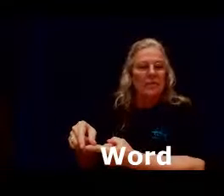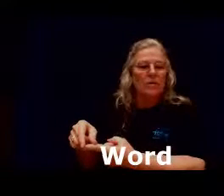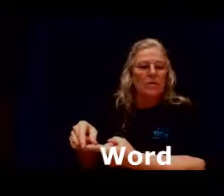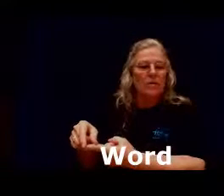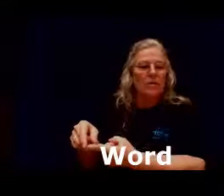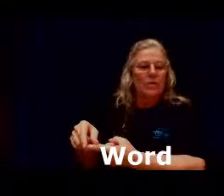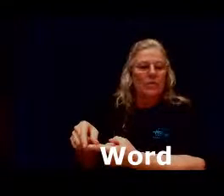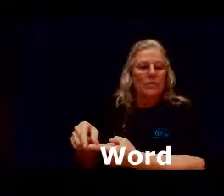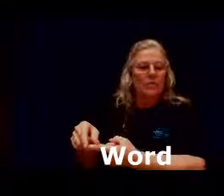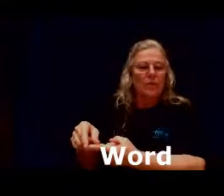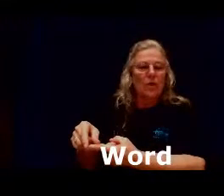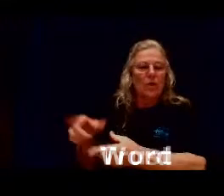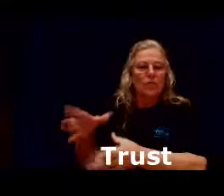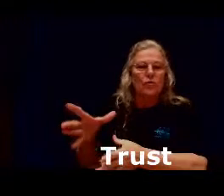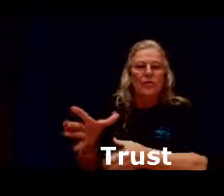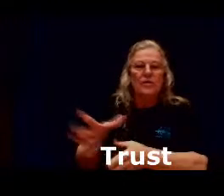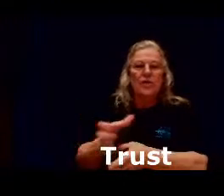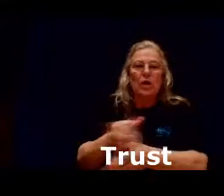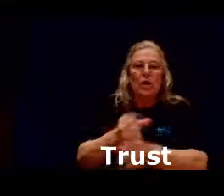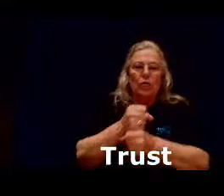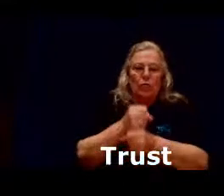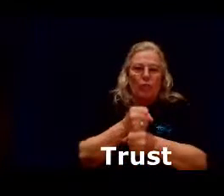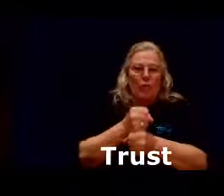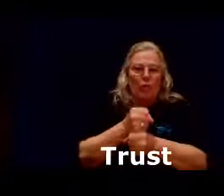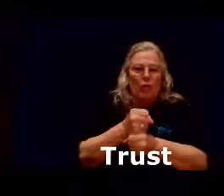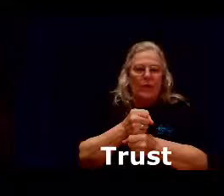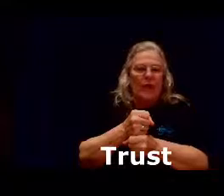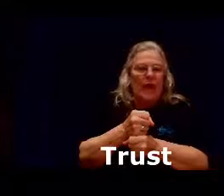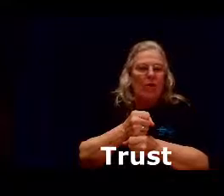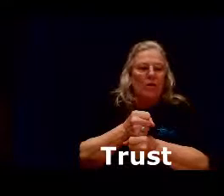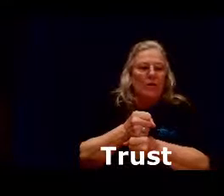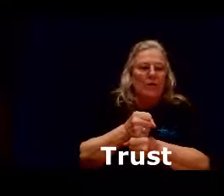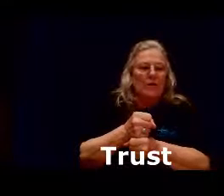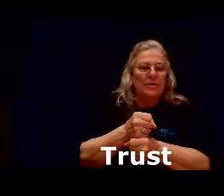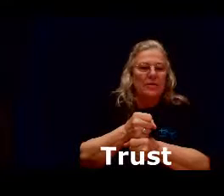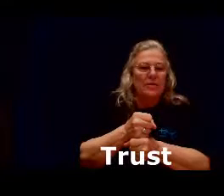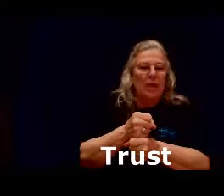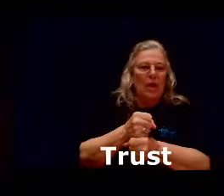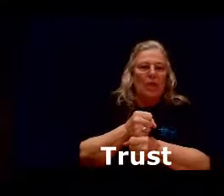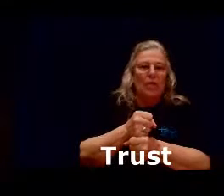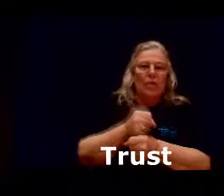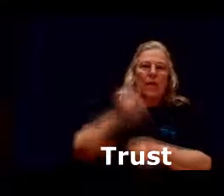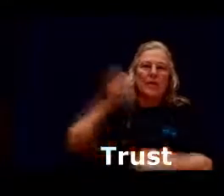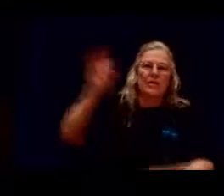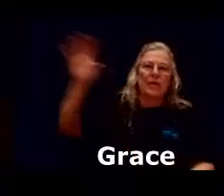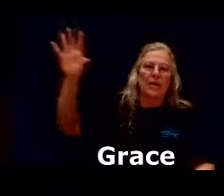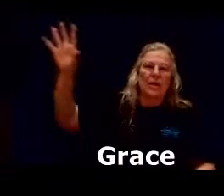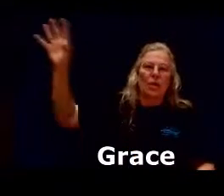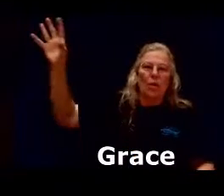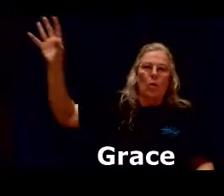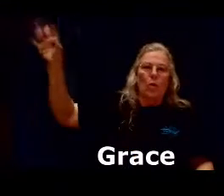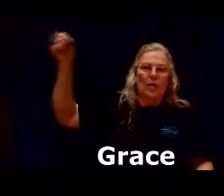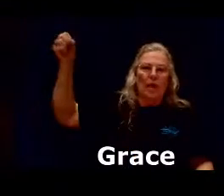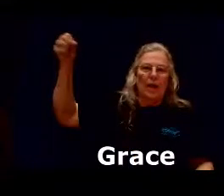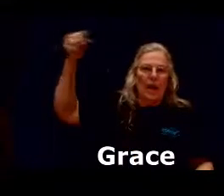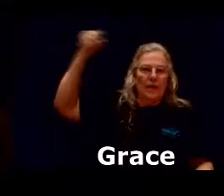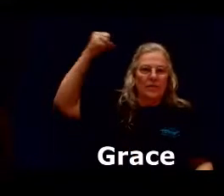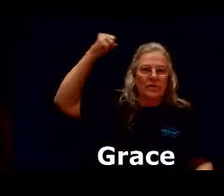word trust grab a hold of it and hang onto it grace grace what God has